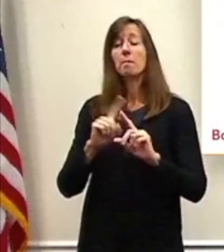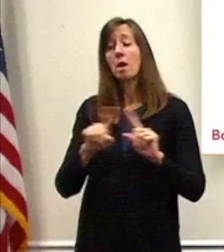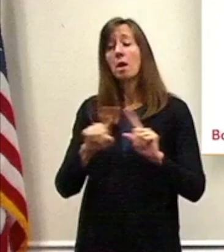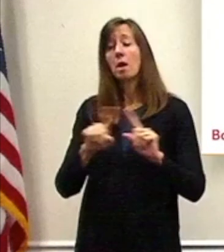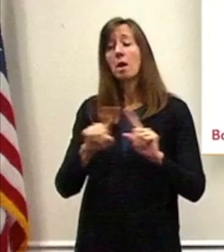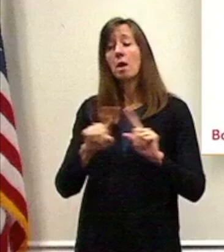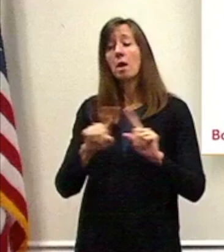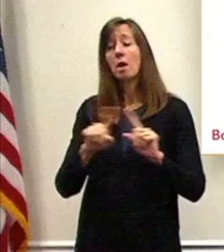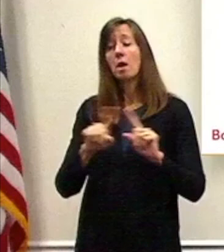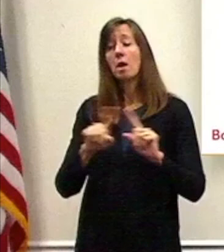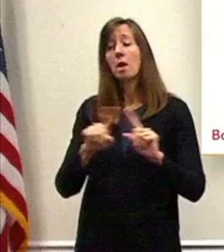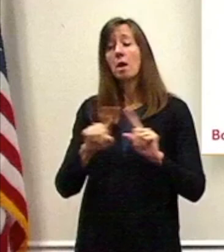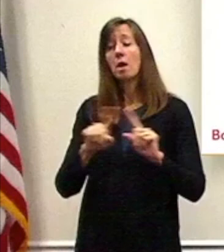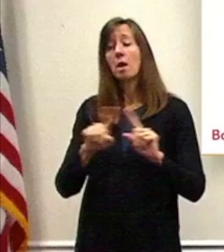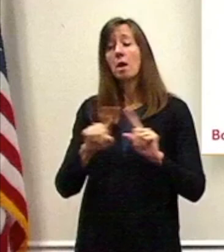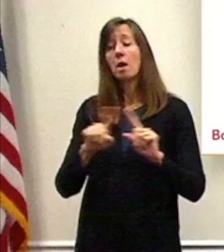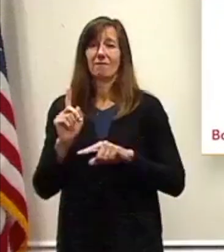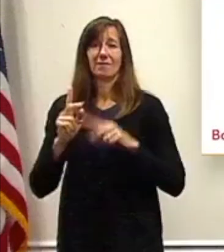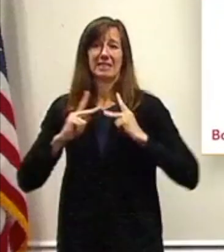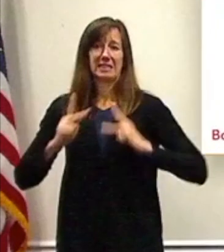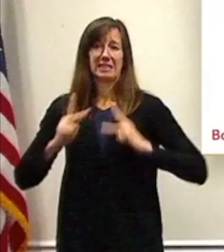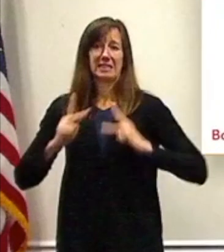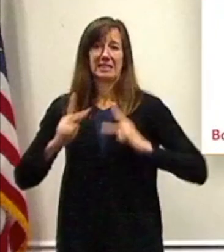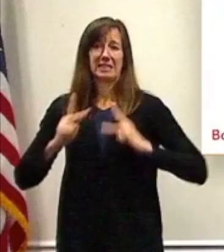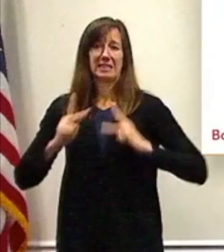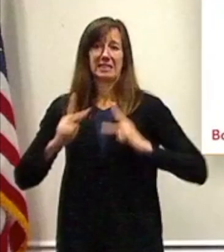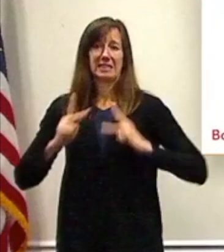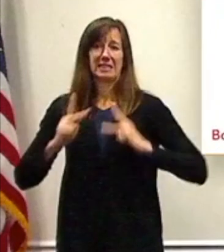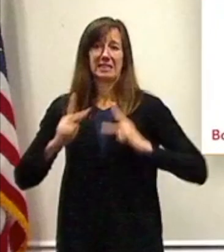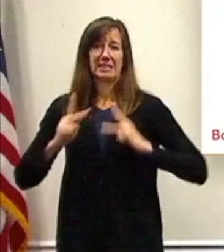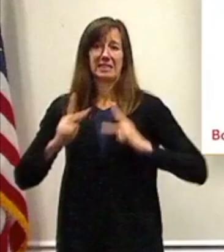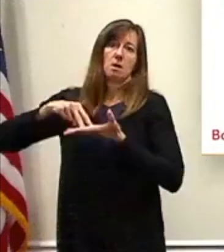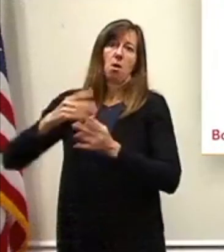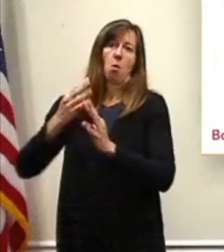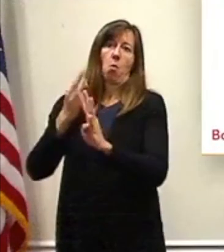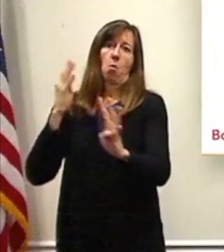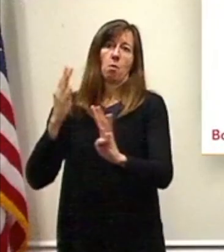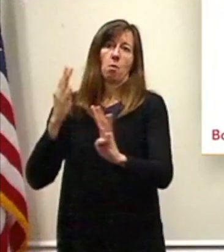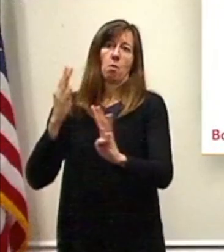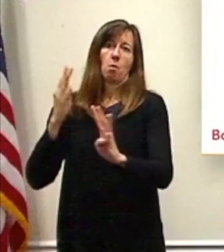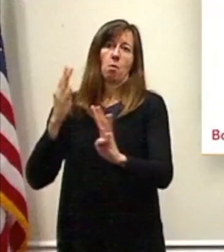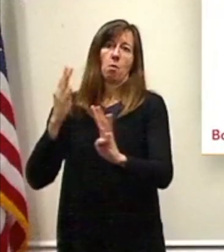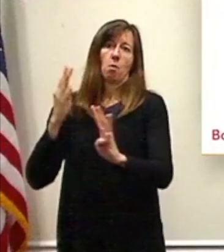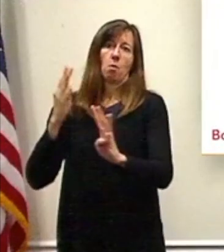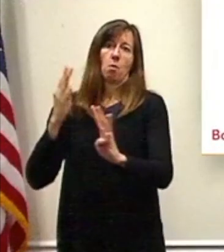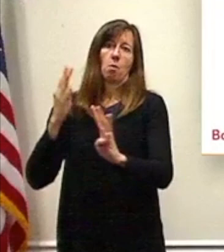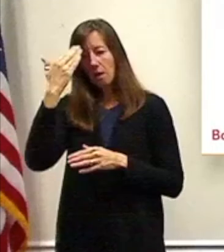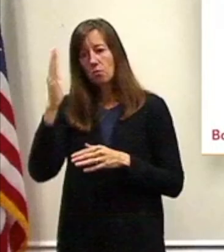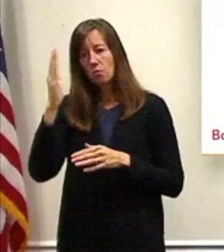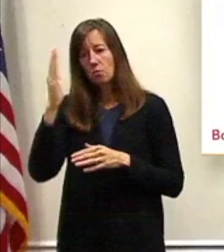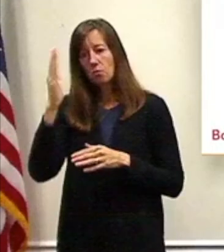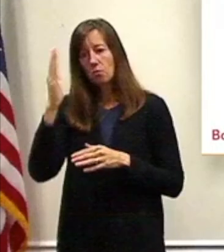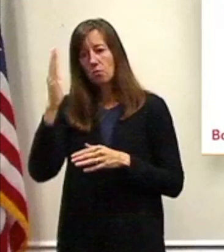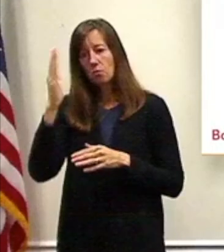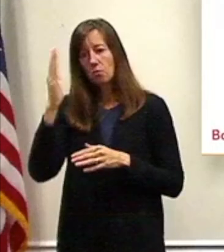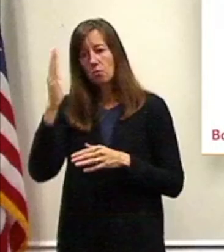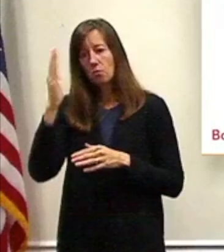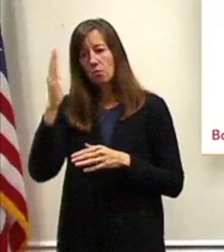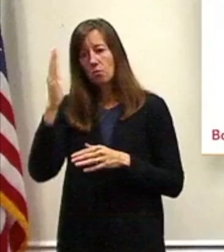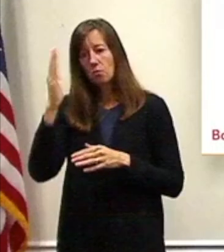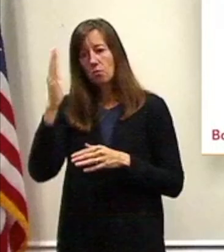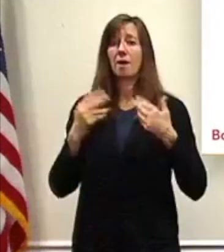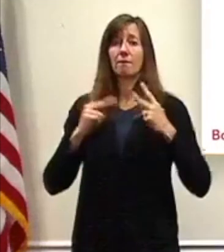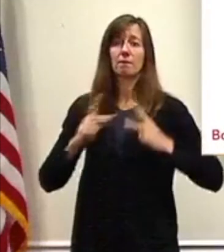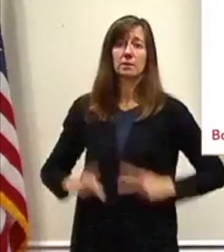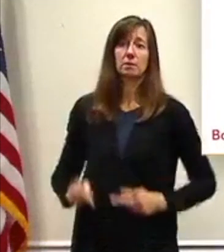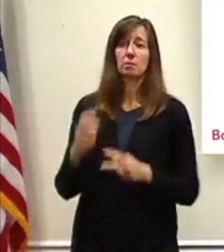physically wait. Believe me, in every one of the poll sites, if you have a physical disability or a challenge and can't wait in line as a senior or